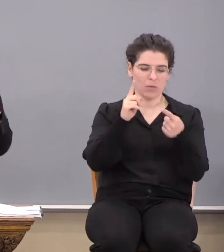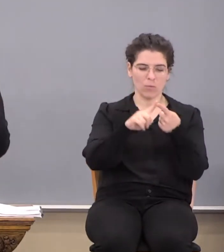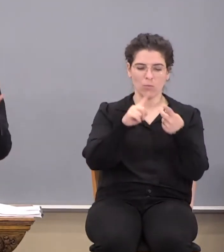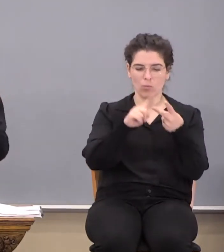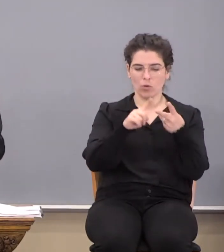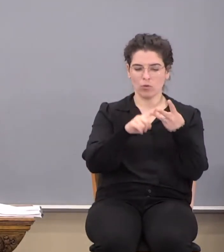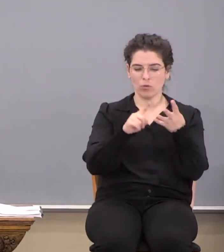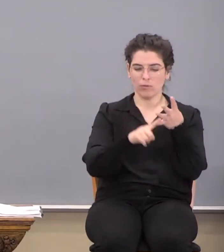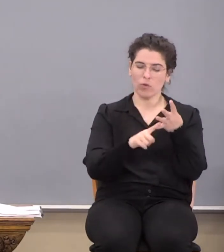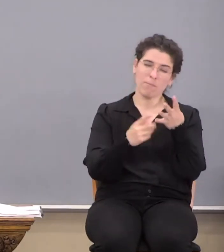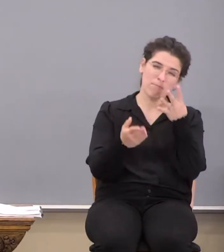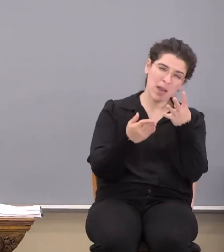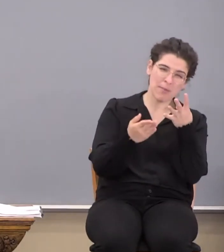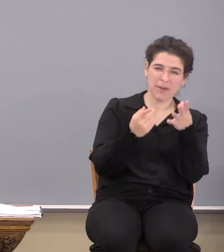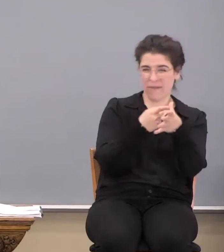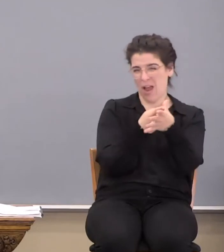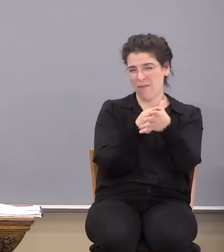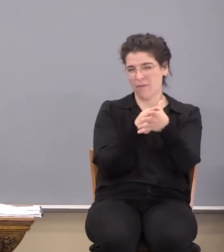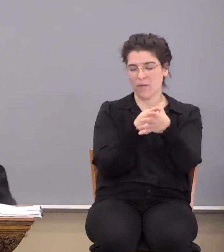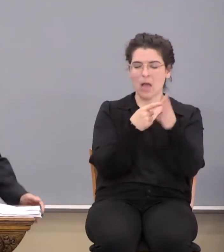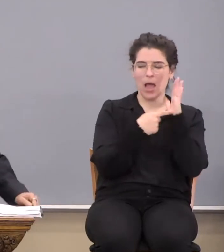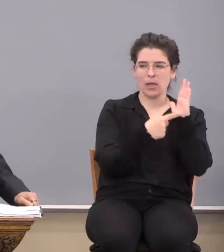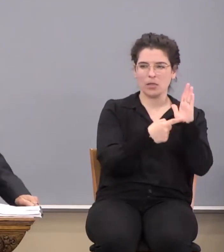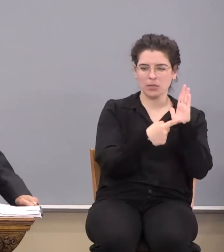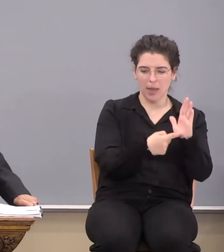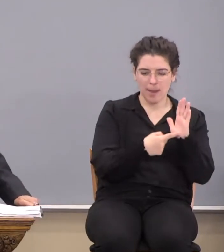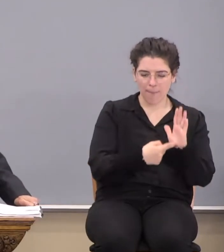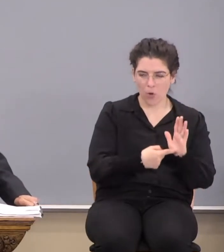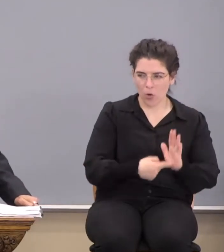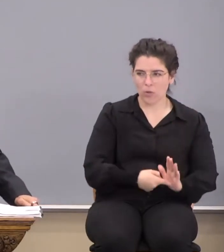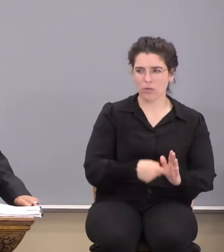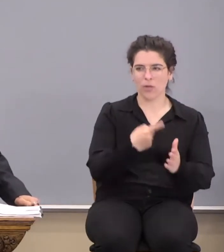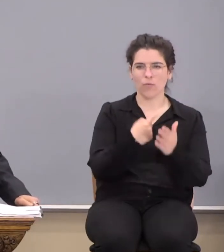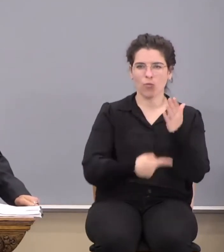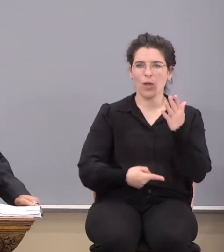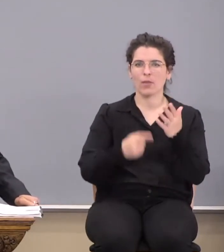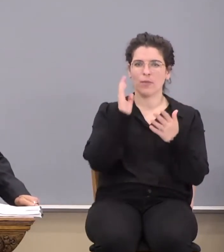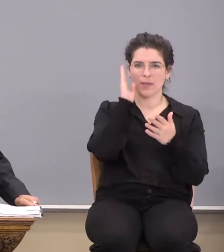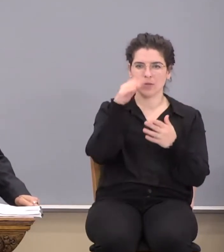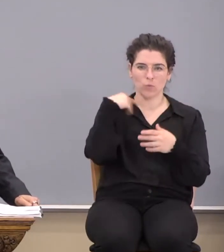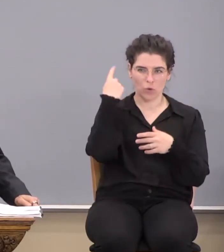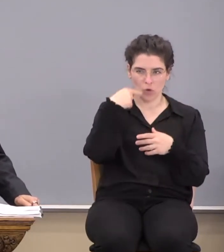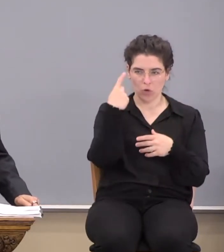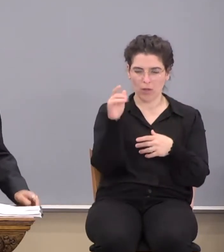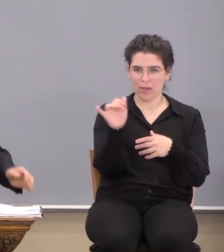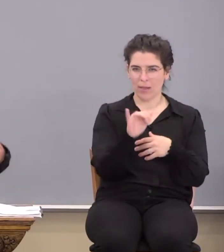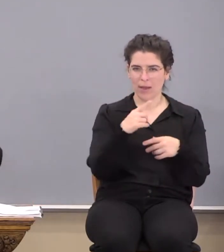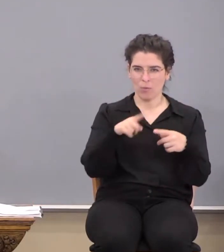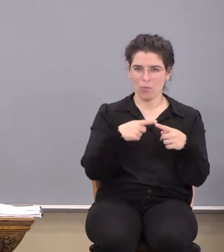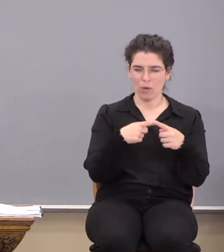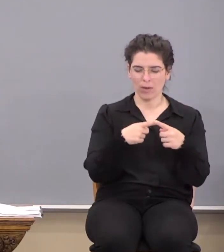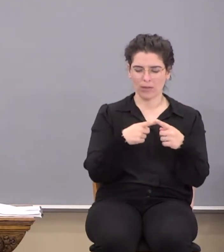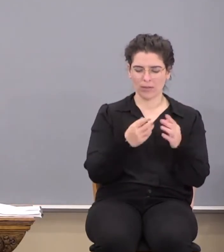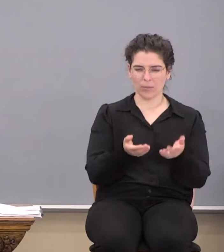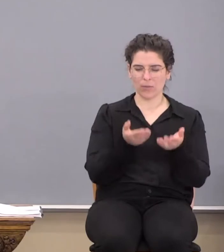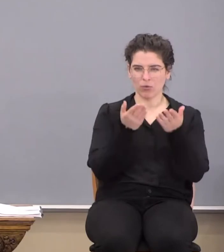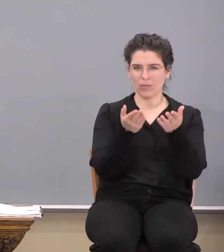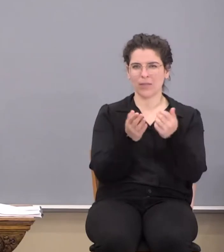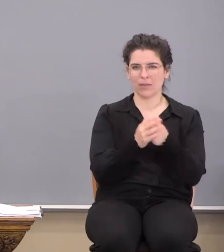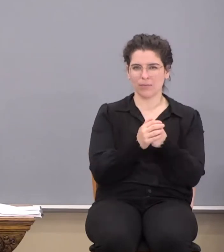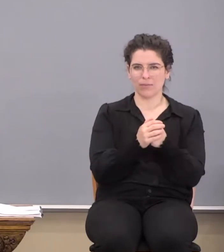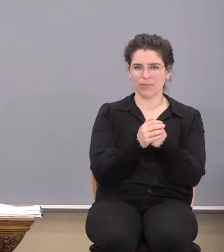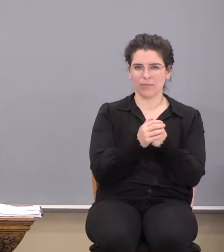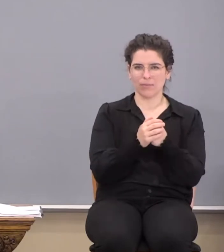and if you have time, maybe five different examples of what this is going to look like when it's being presented.